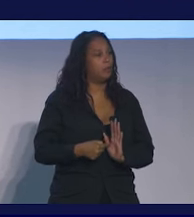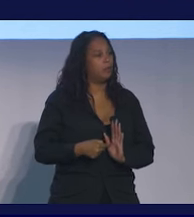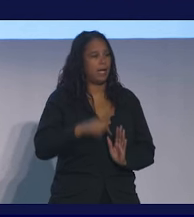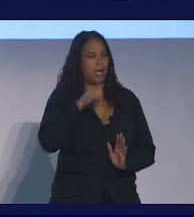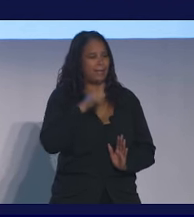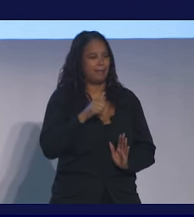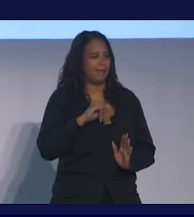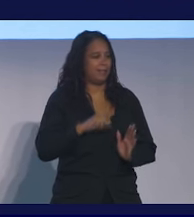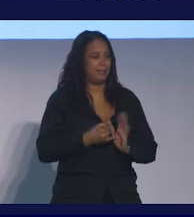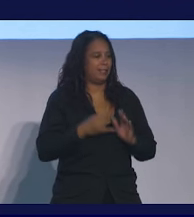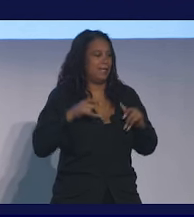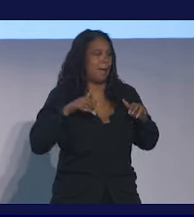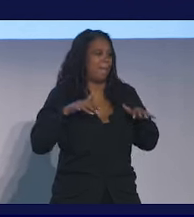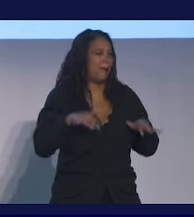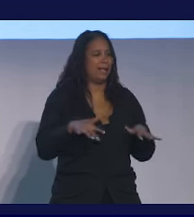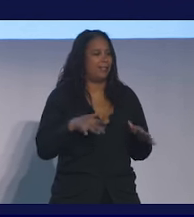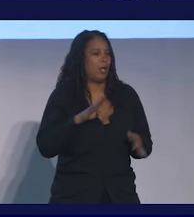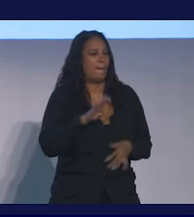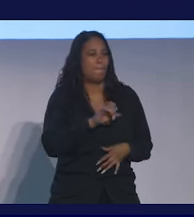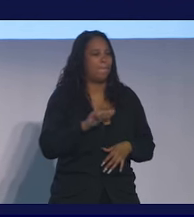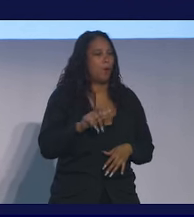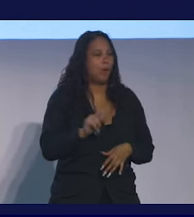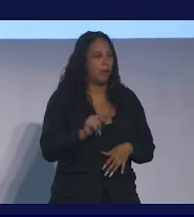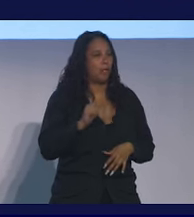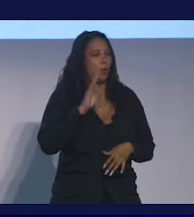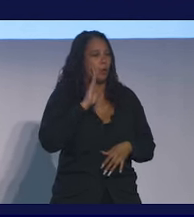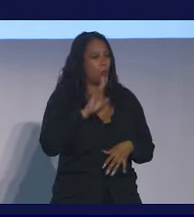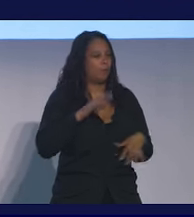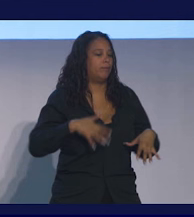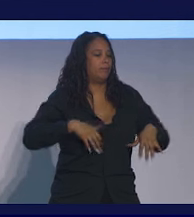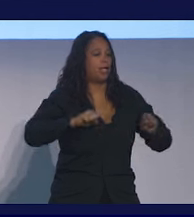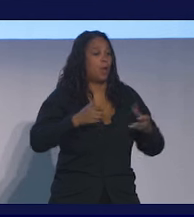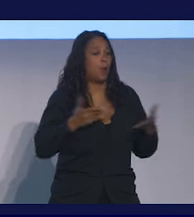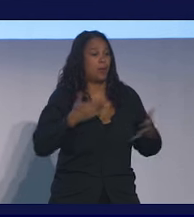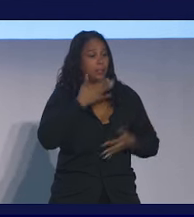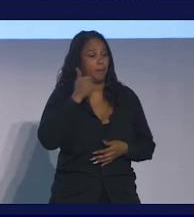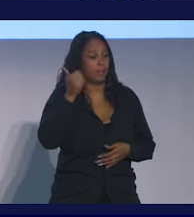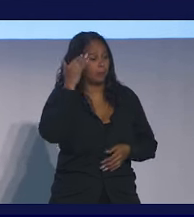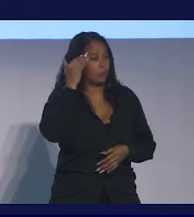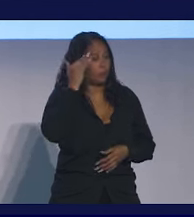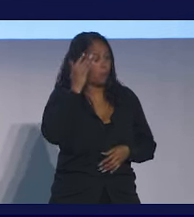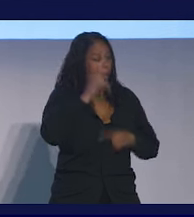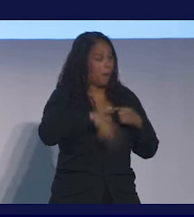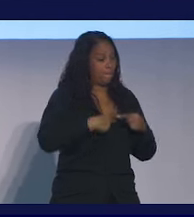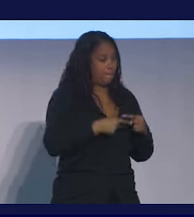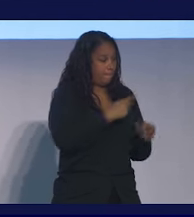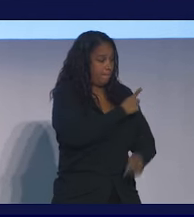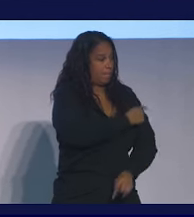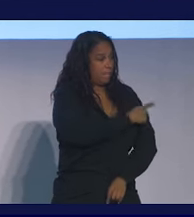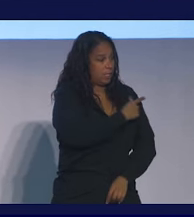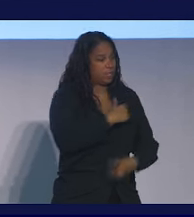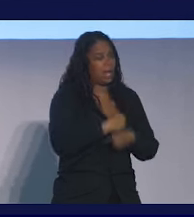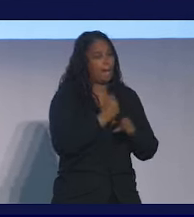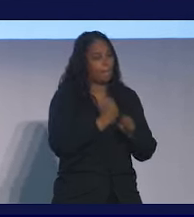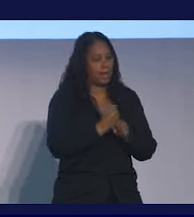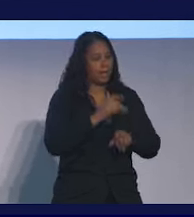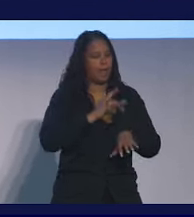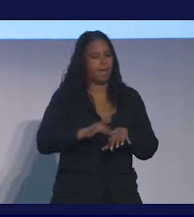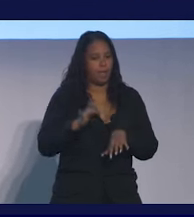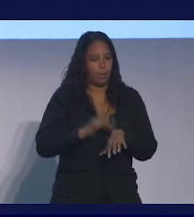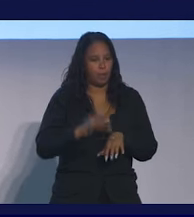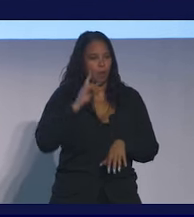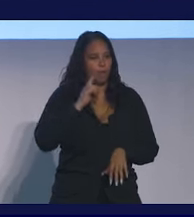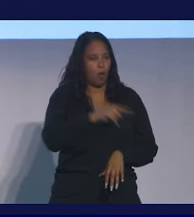bullet silver bullet somewhere. This is why don't we take the best of what we know for patients and make it available to people who have the